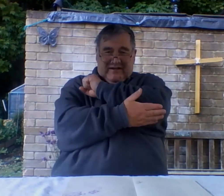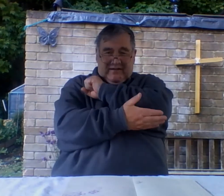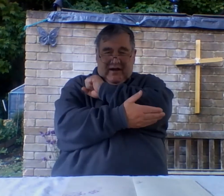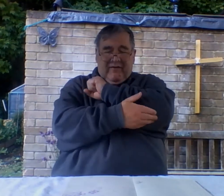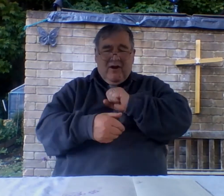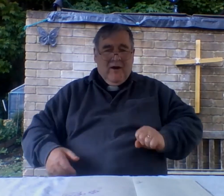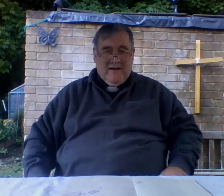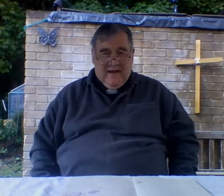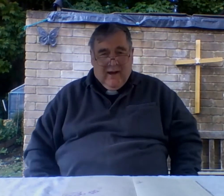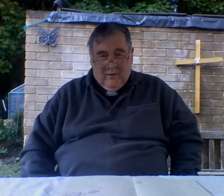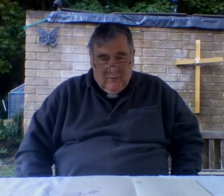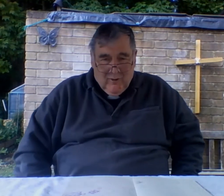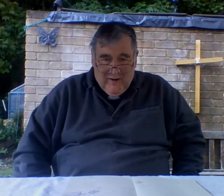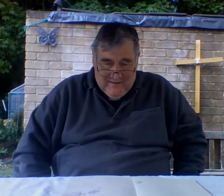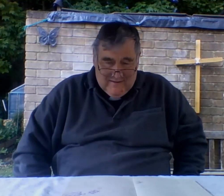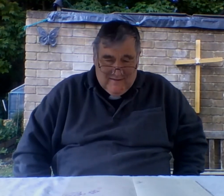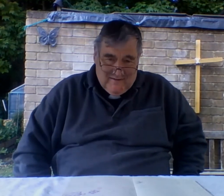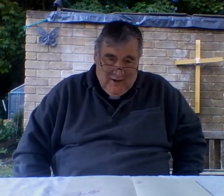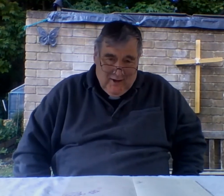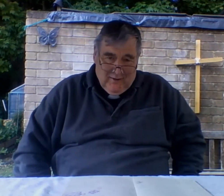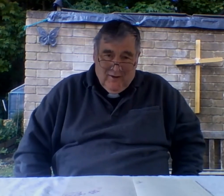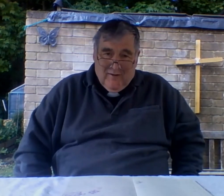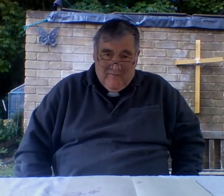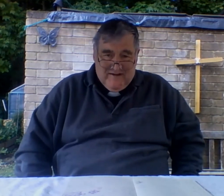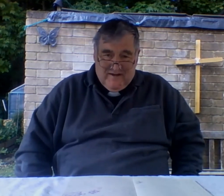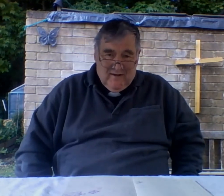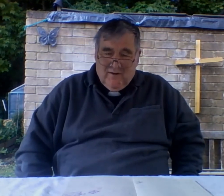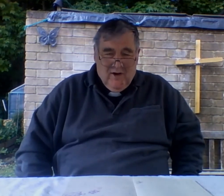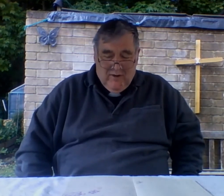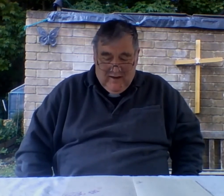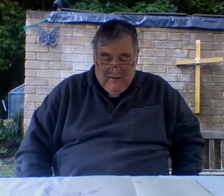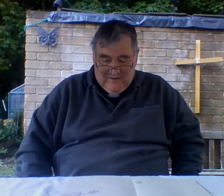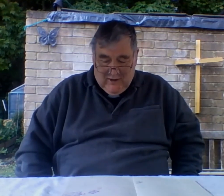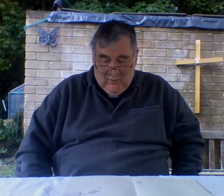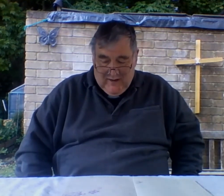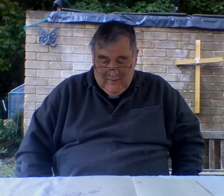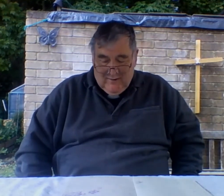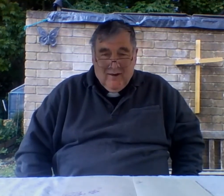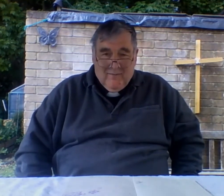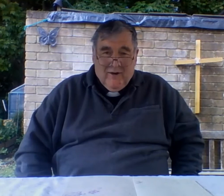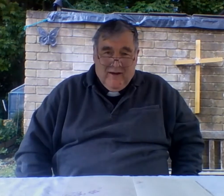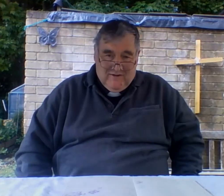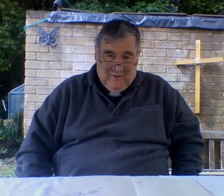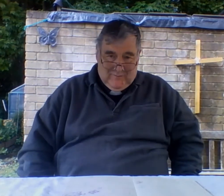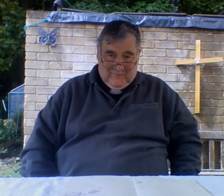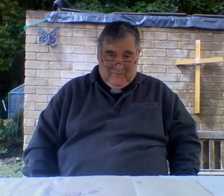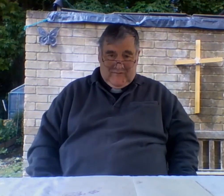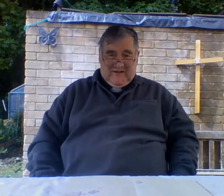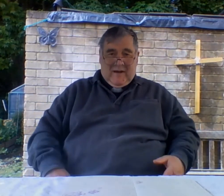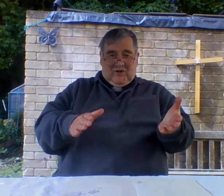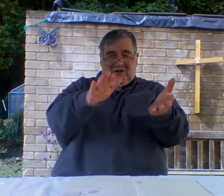I have no idea why that is the sign for biscuit and no one can ever tell me but they do sandwiches